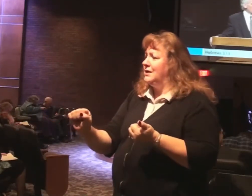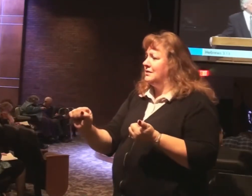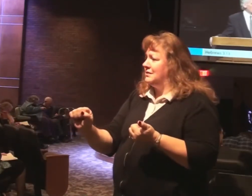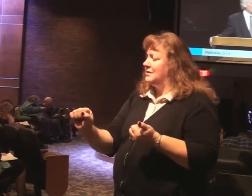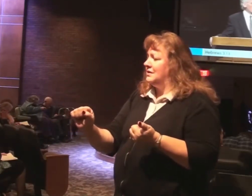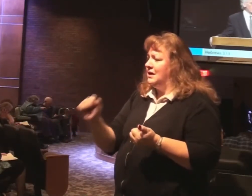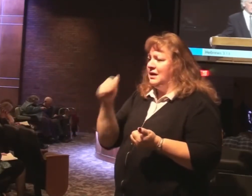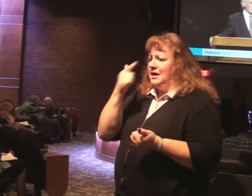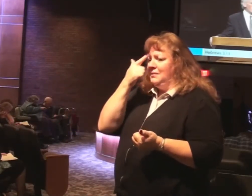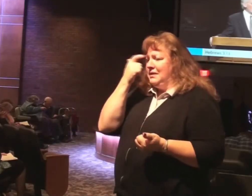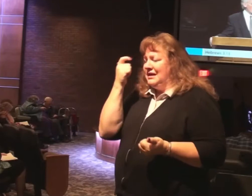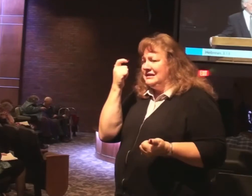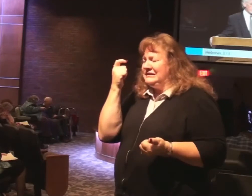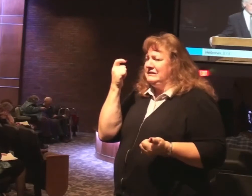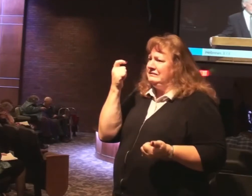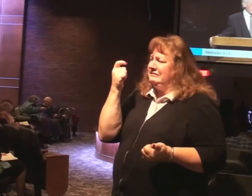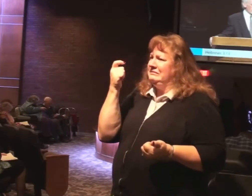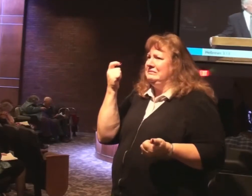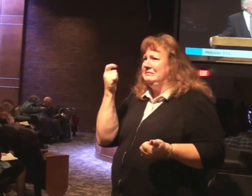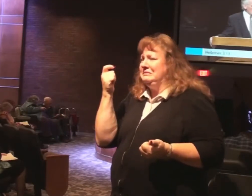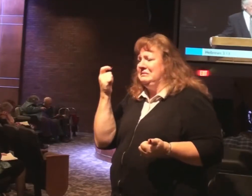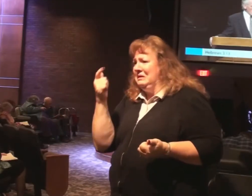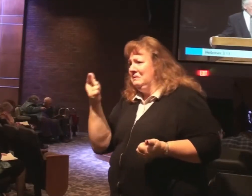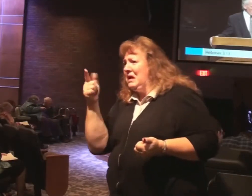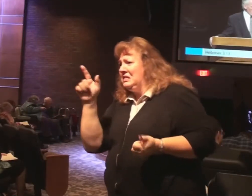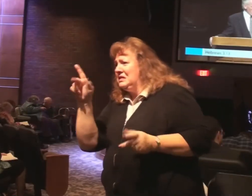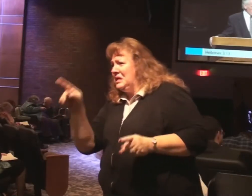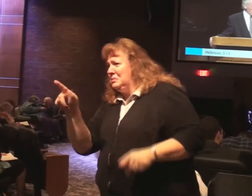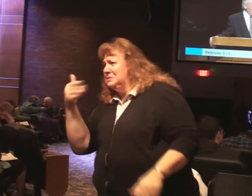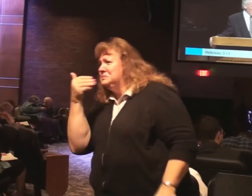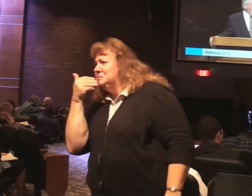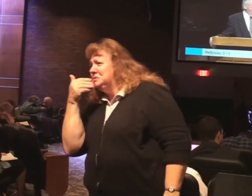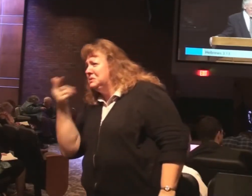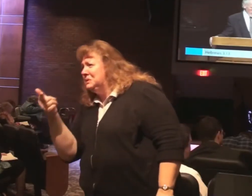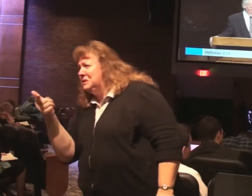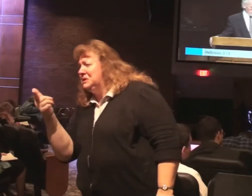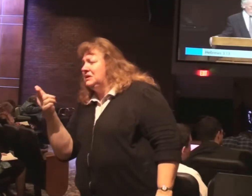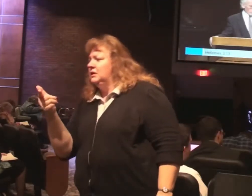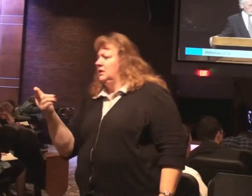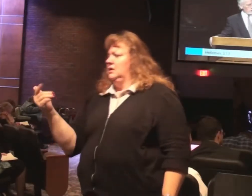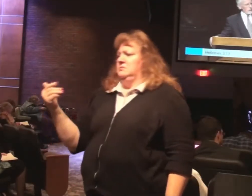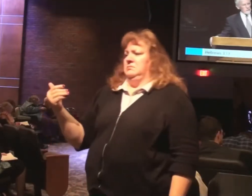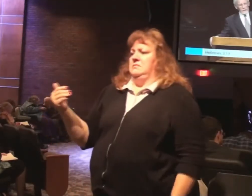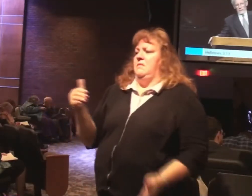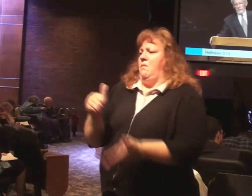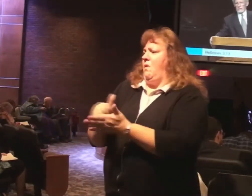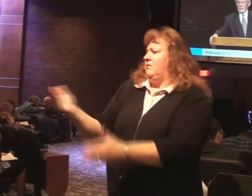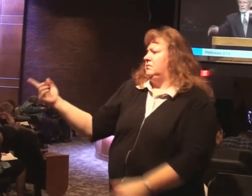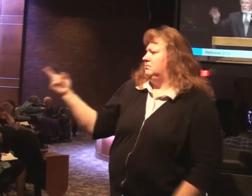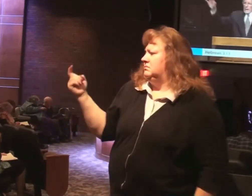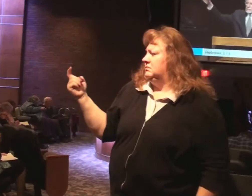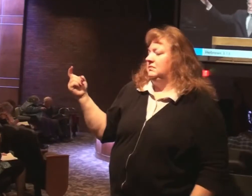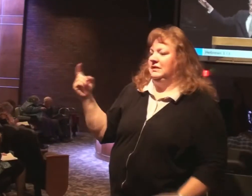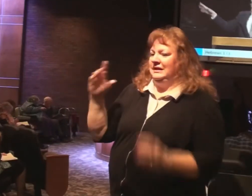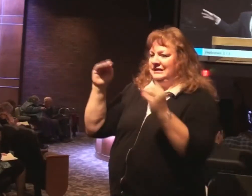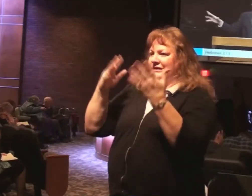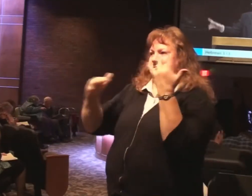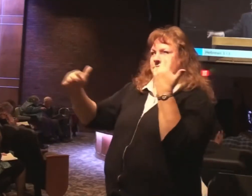Because I don't have the heart. I think they are good people. I am often asked when teaching circulates within the evangelical.